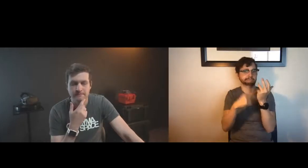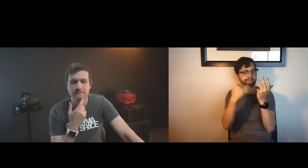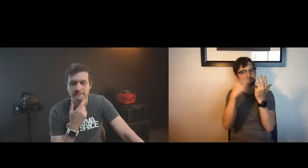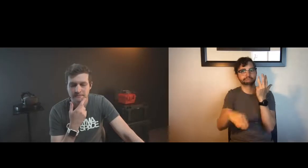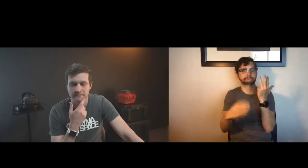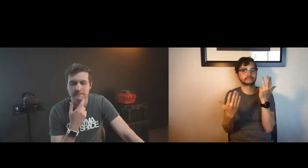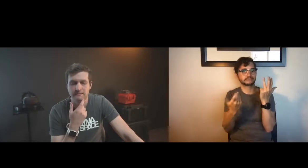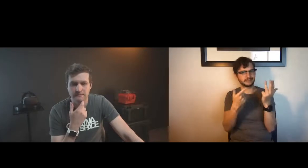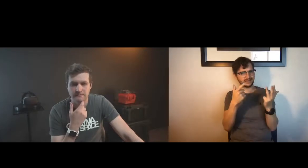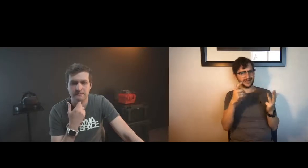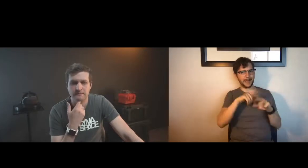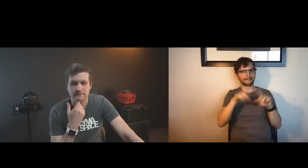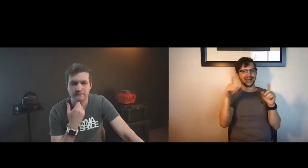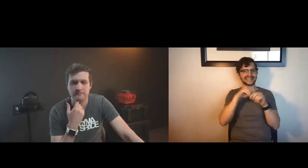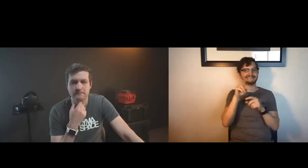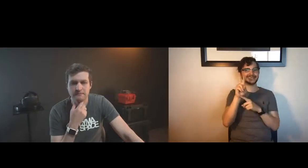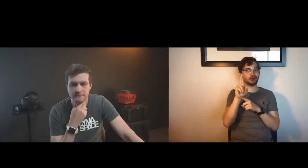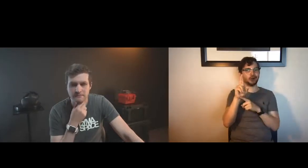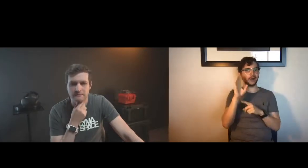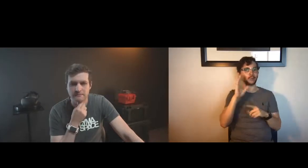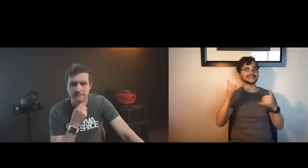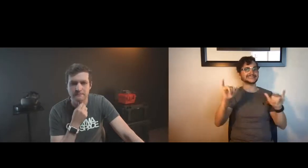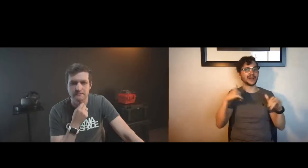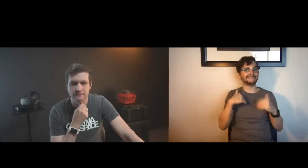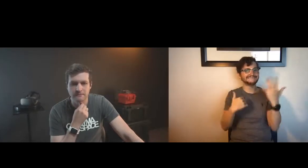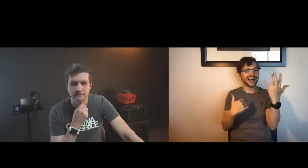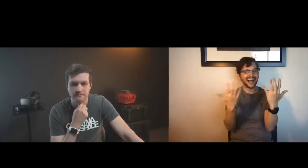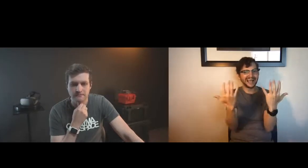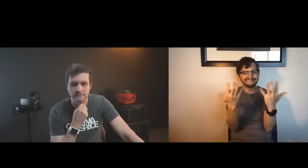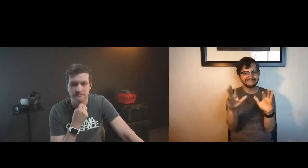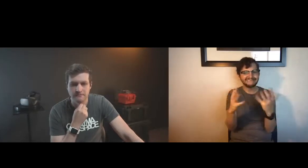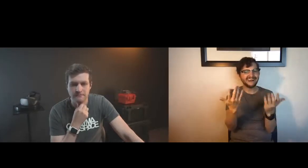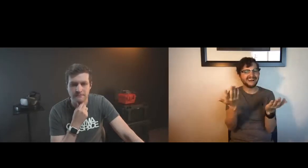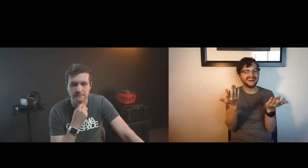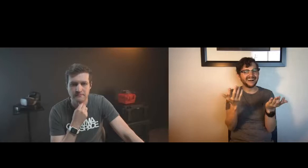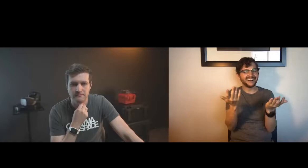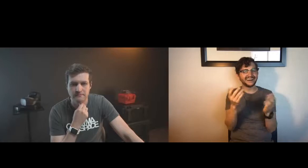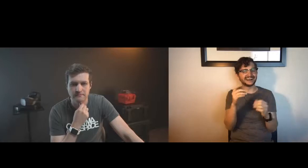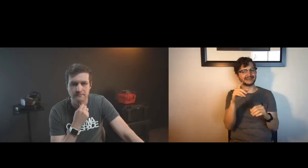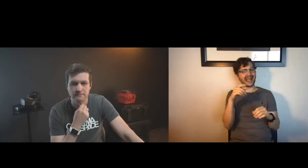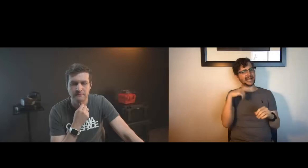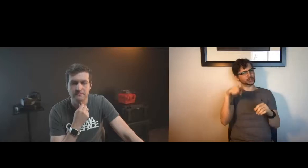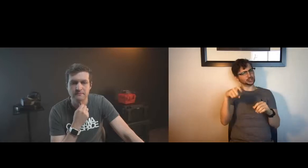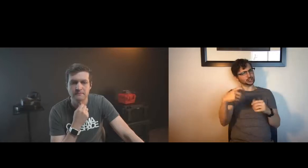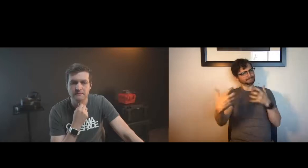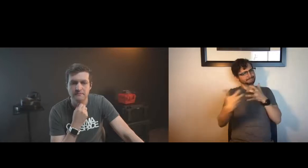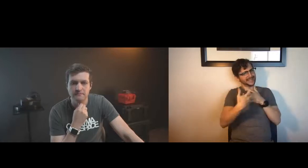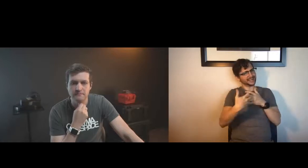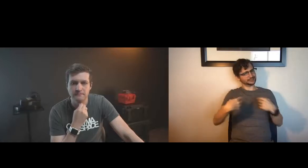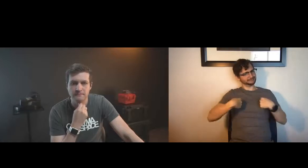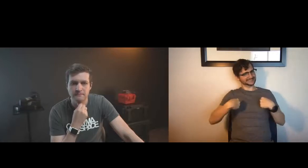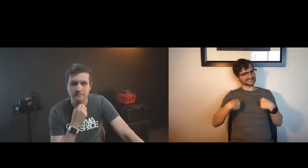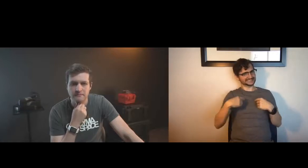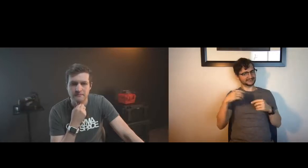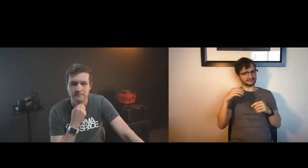that i am missing a pinky in real life in vr i would still have all